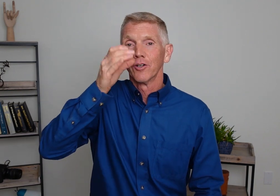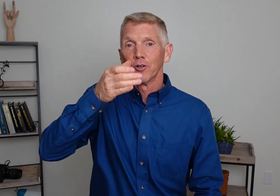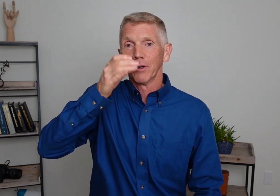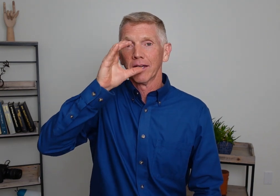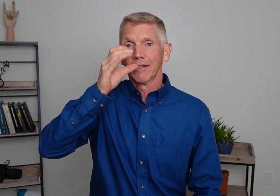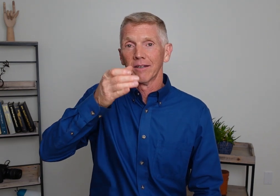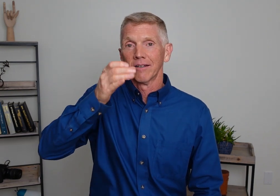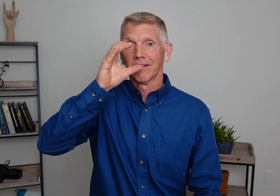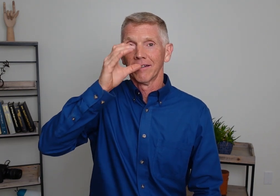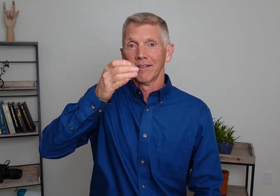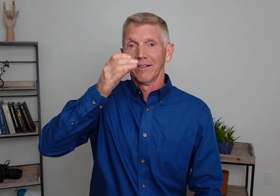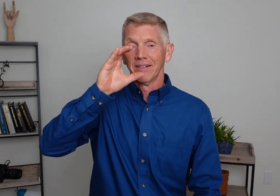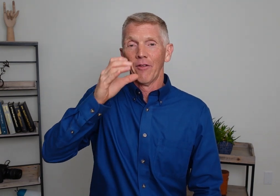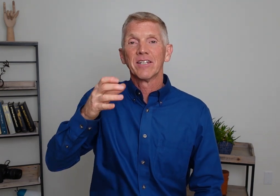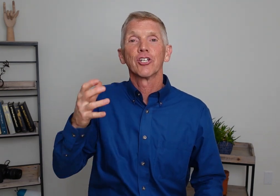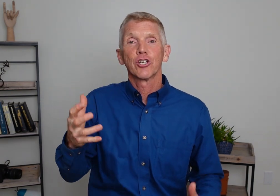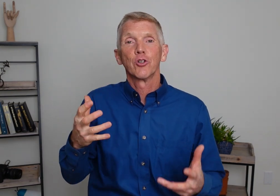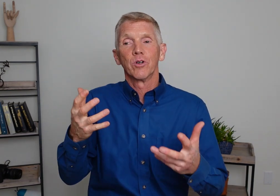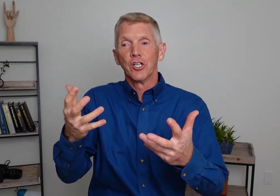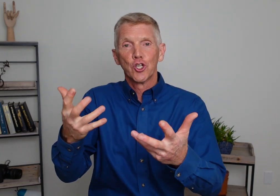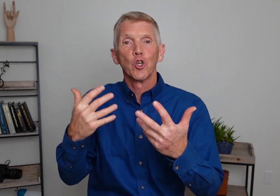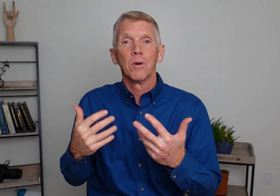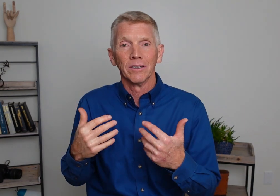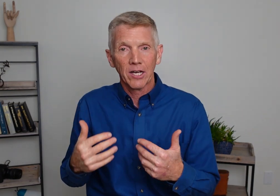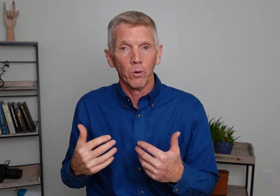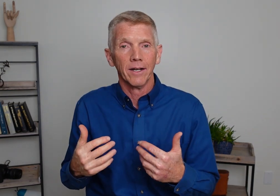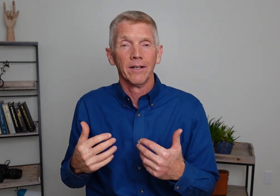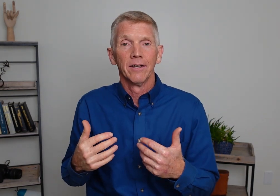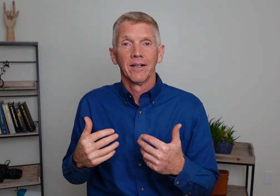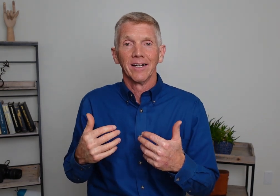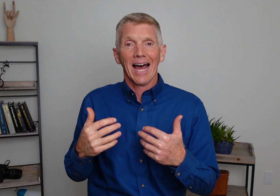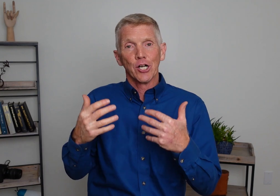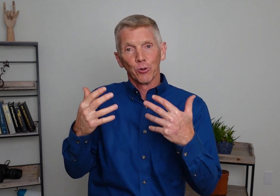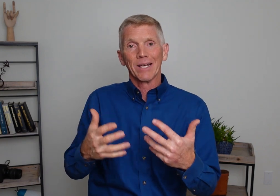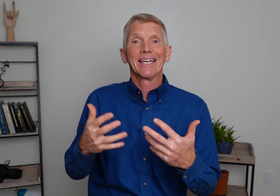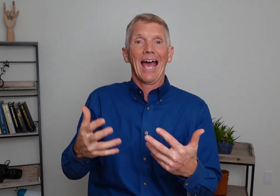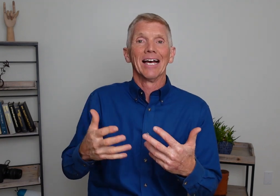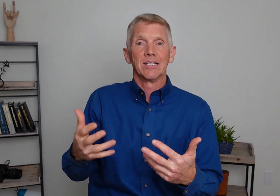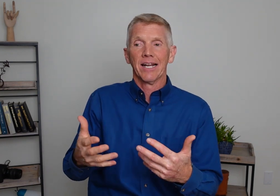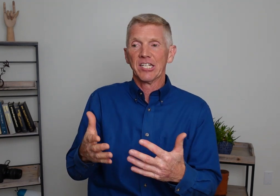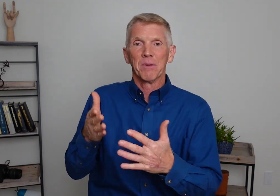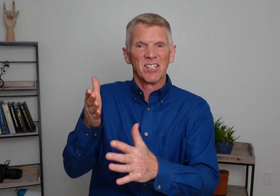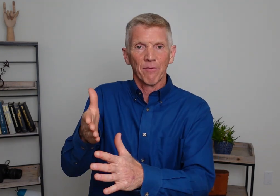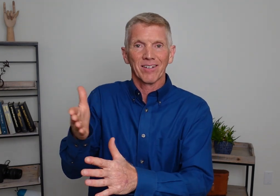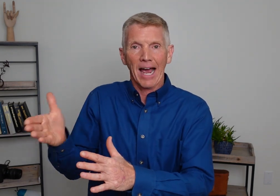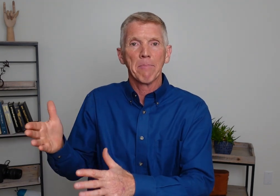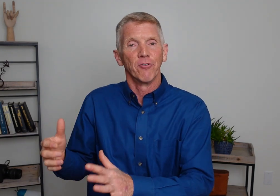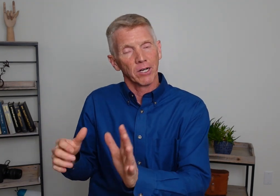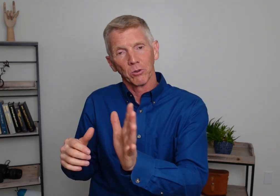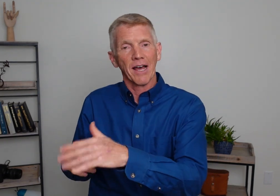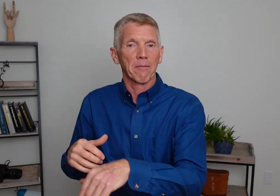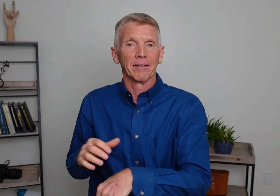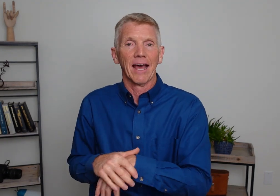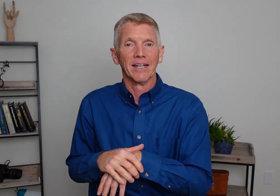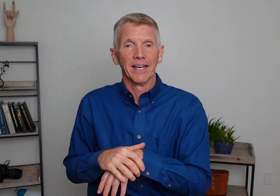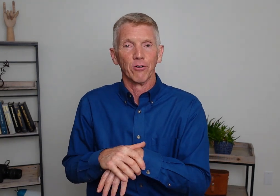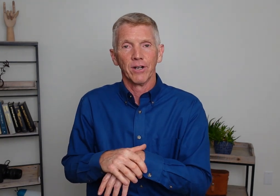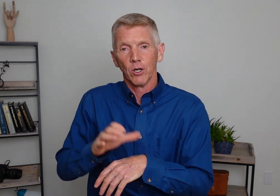Drink. Now this is just to consume a liquid. Not drink as in a specific type of drink. We'll talk about that in a later video.